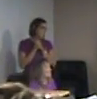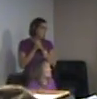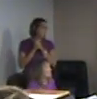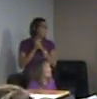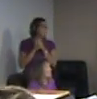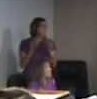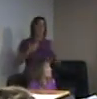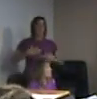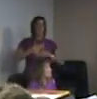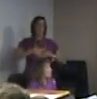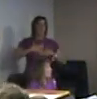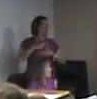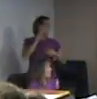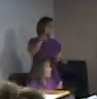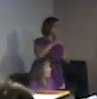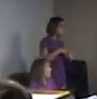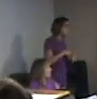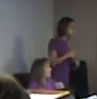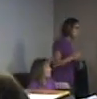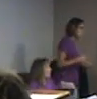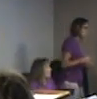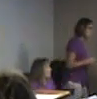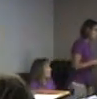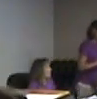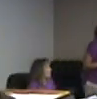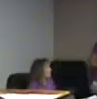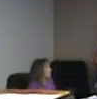I appreciate your time. Let me come in here.